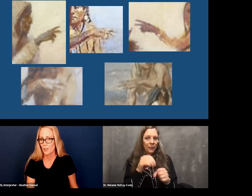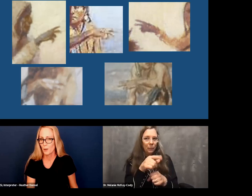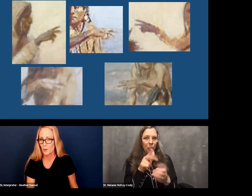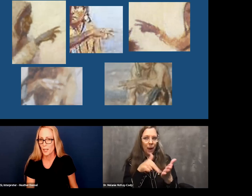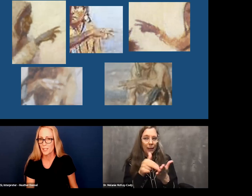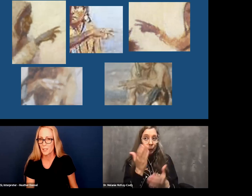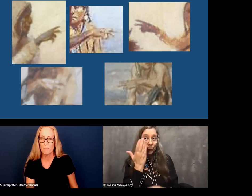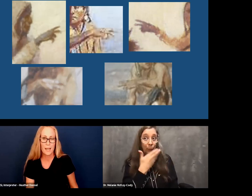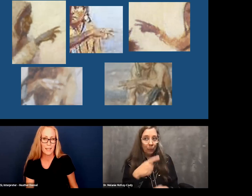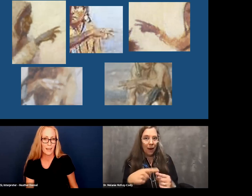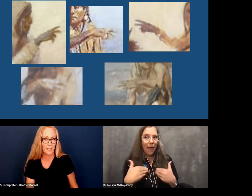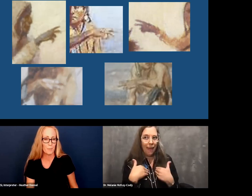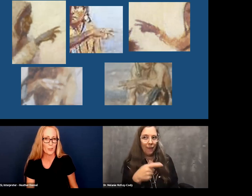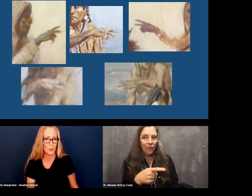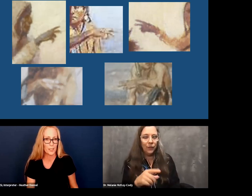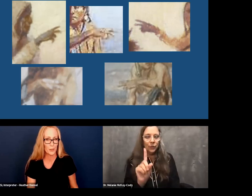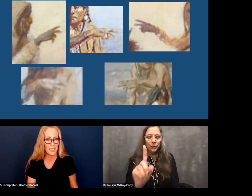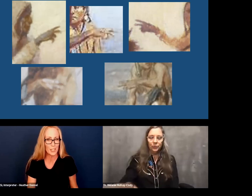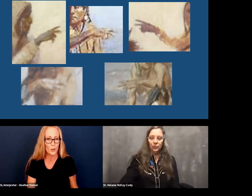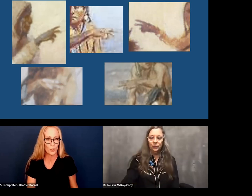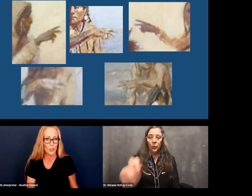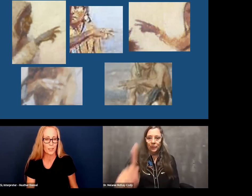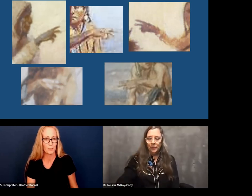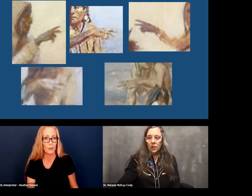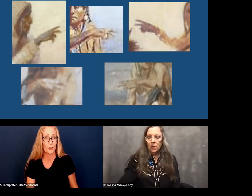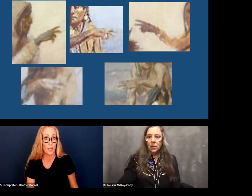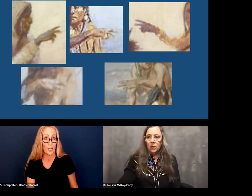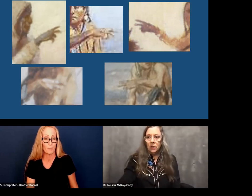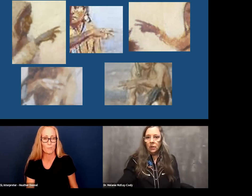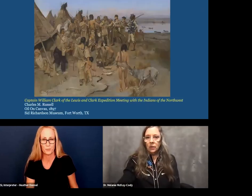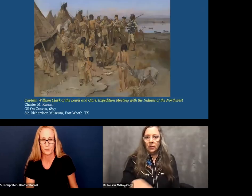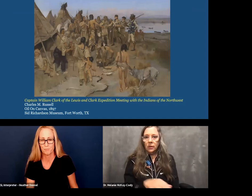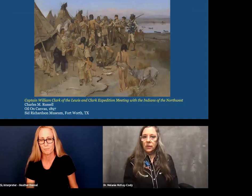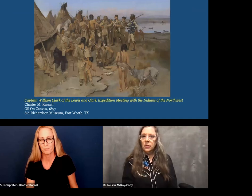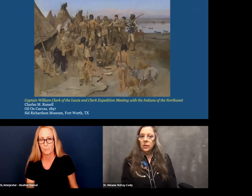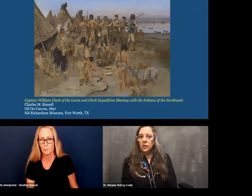There are some other signs that may not have been noticed. They're easy to overlook, but they're there.